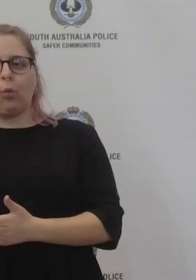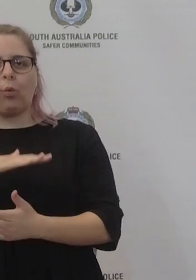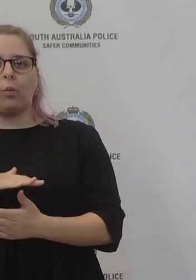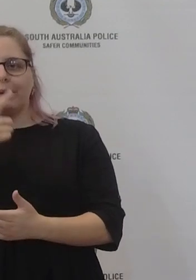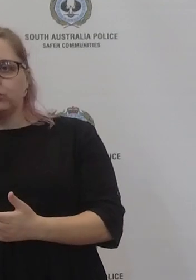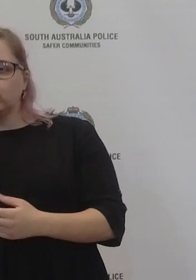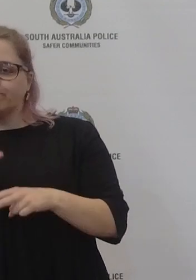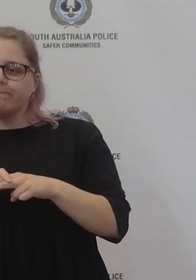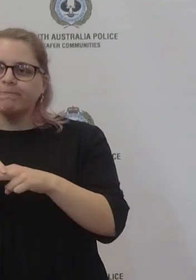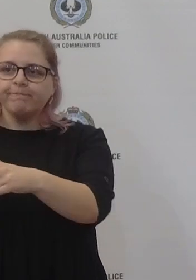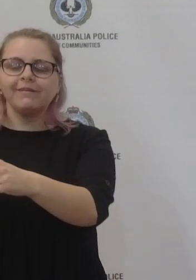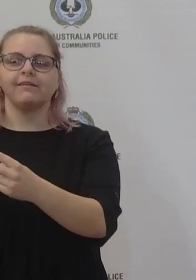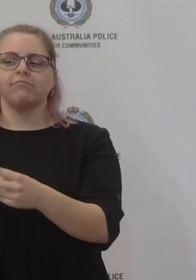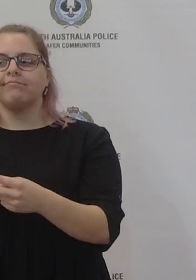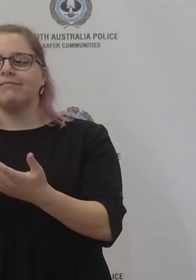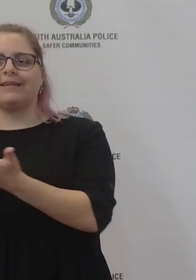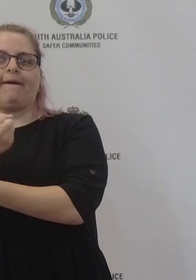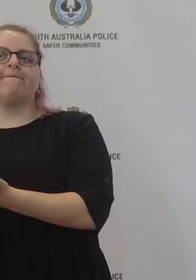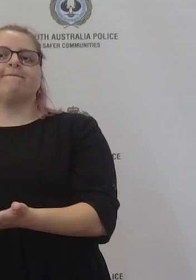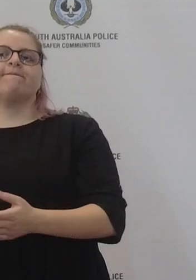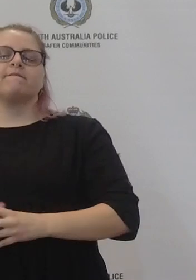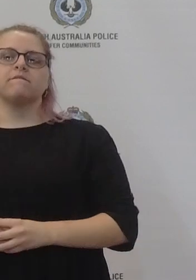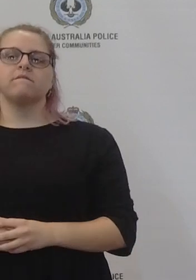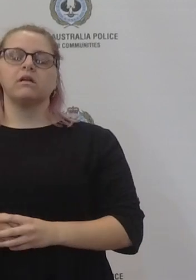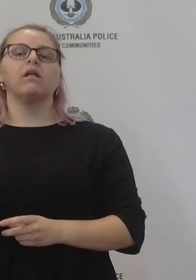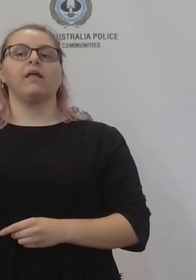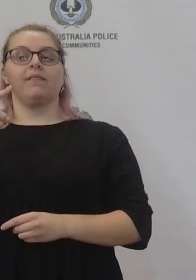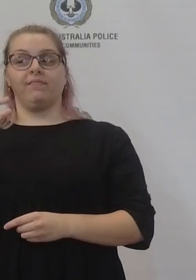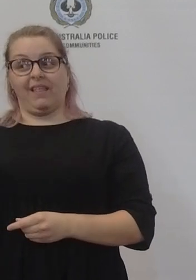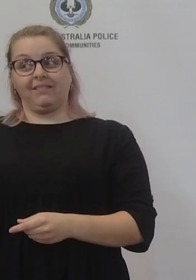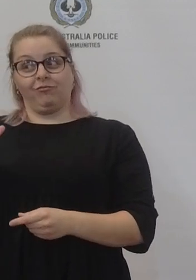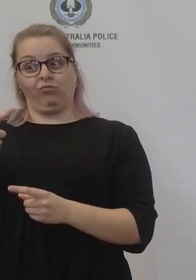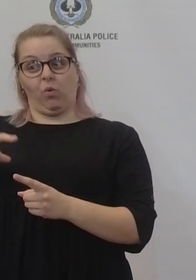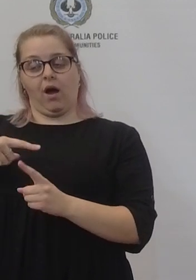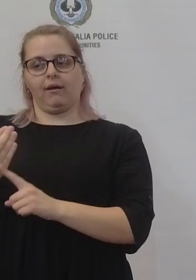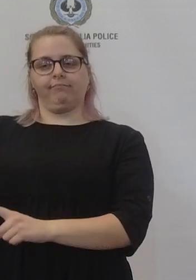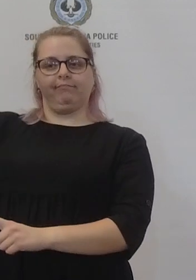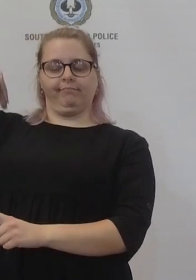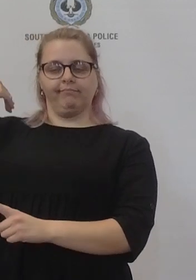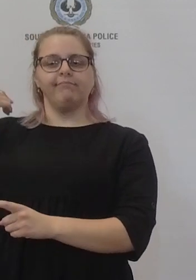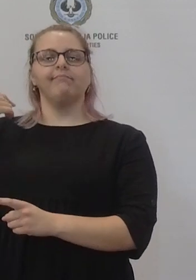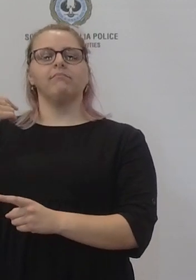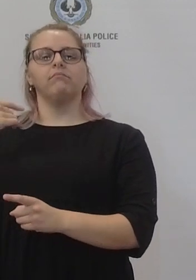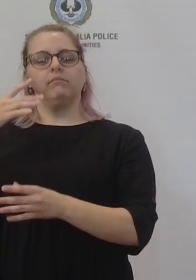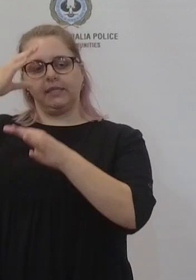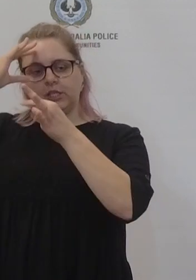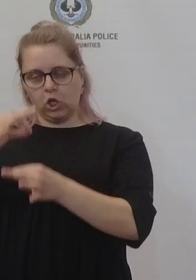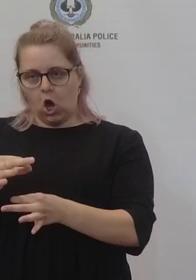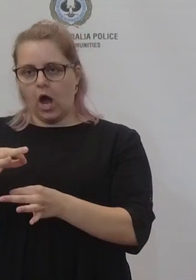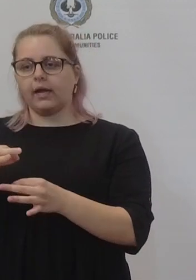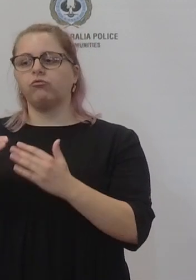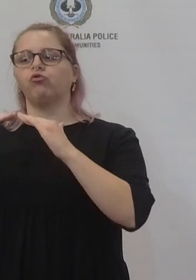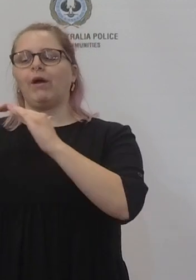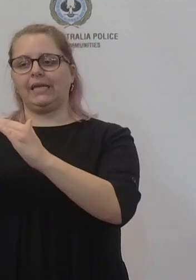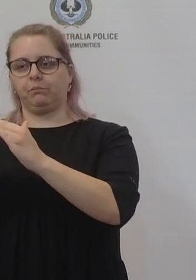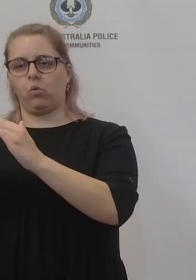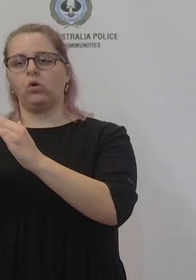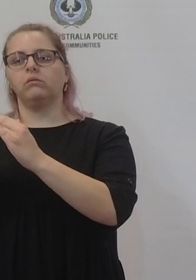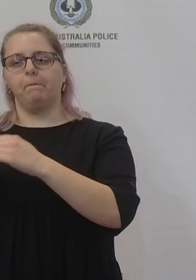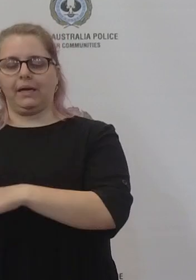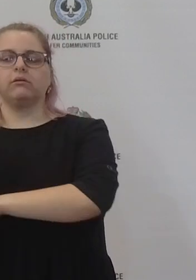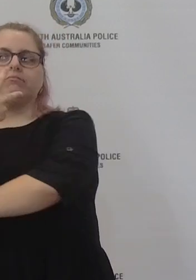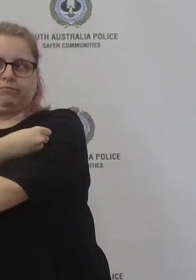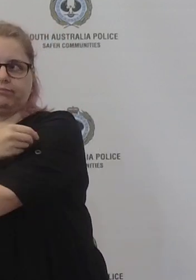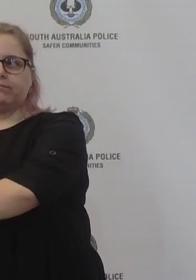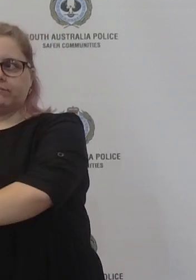why uh we we um i recommended um to have that one in for public transport now as things have